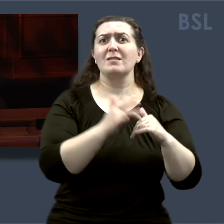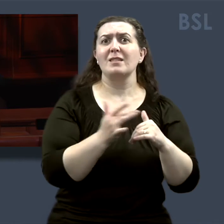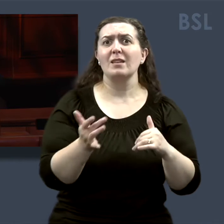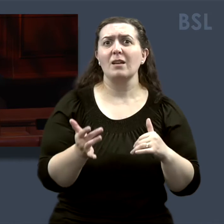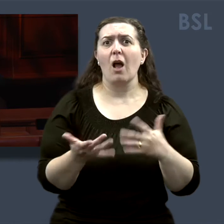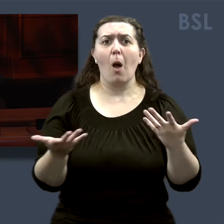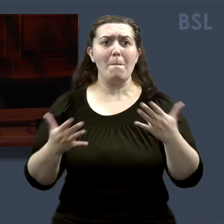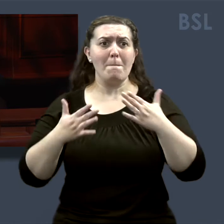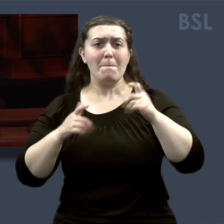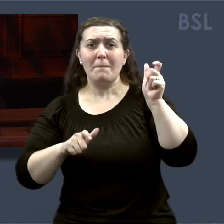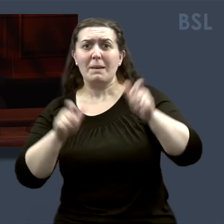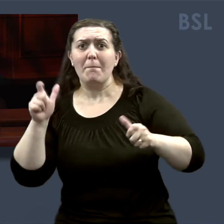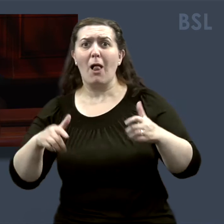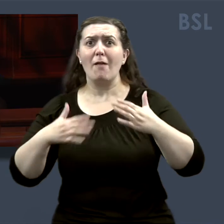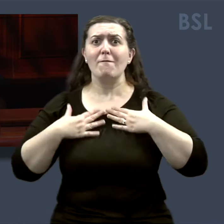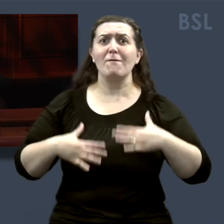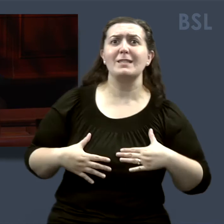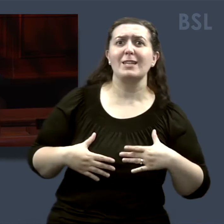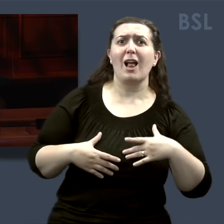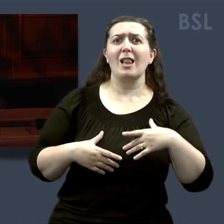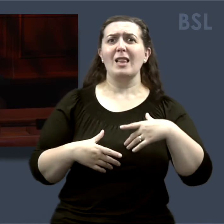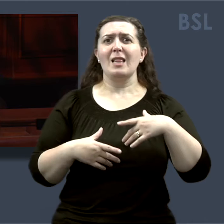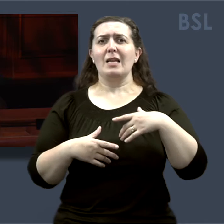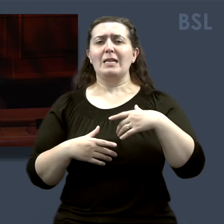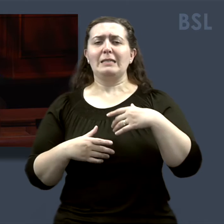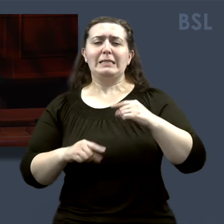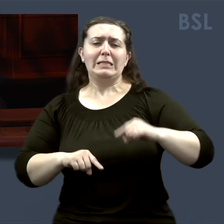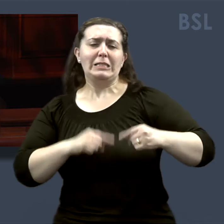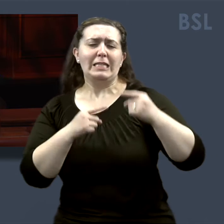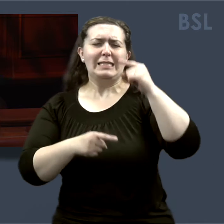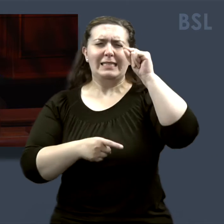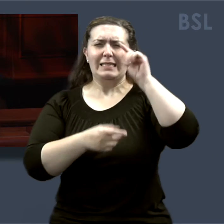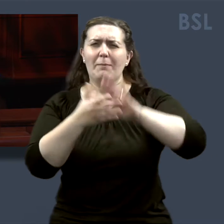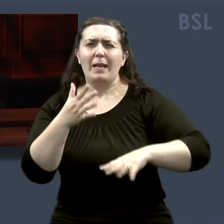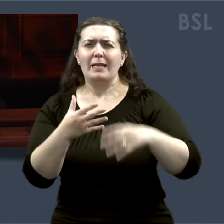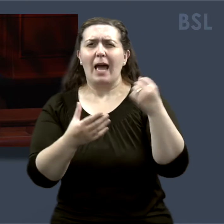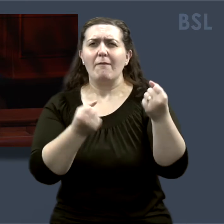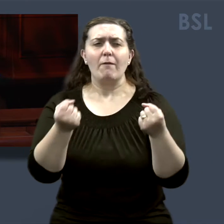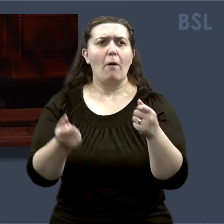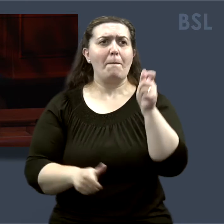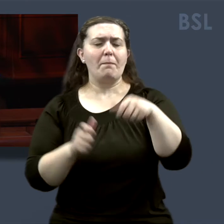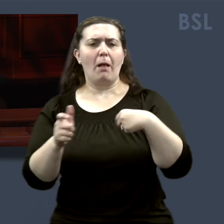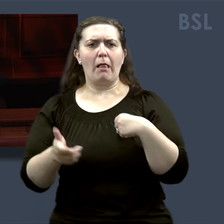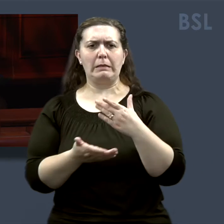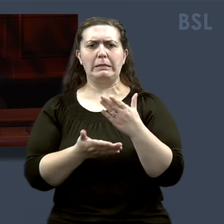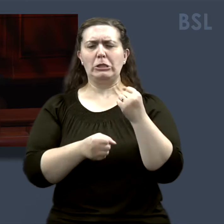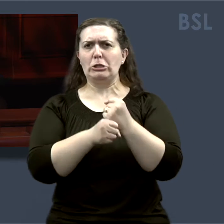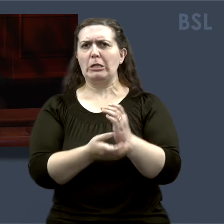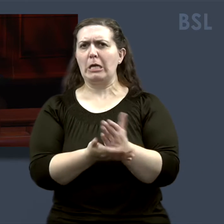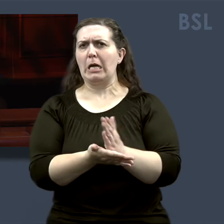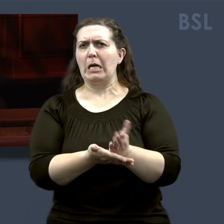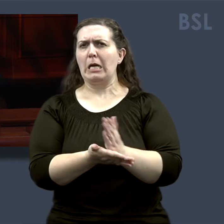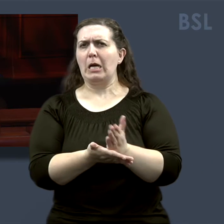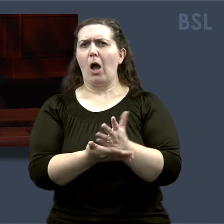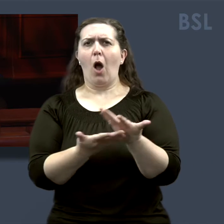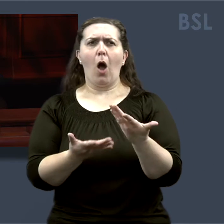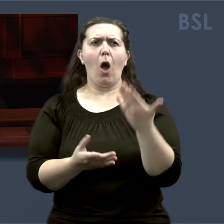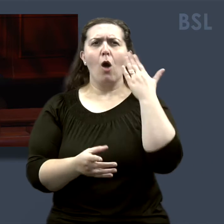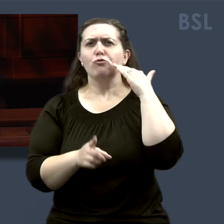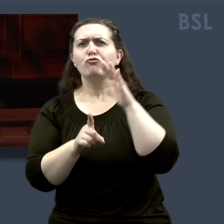those with physical or mental health challenges, those questioning their faith, those who experience racial and